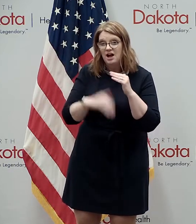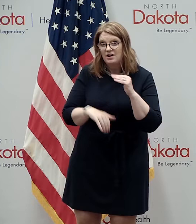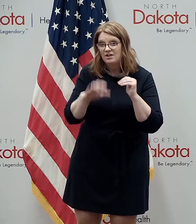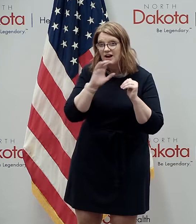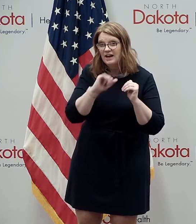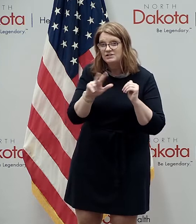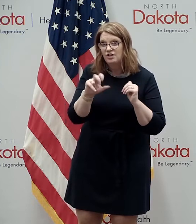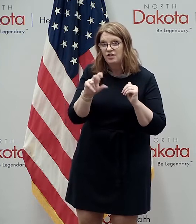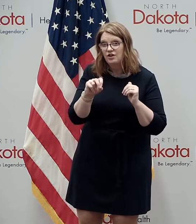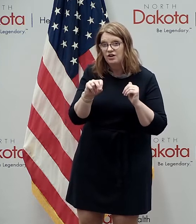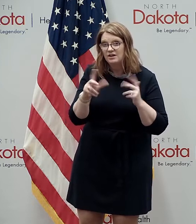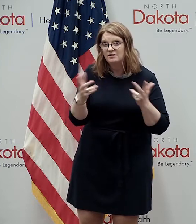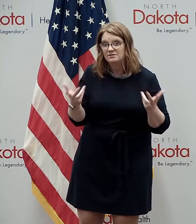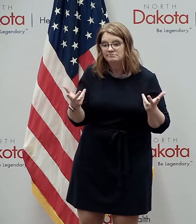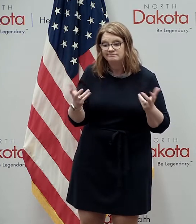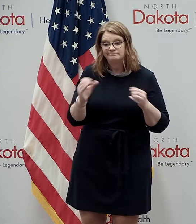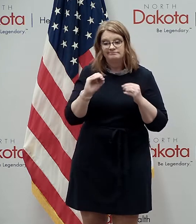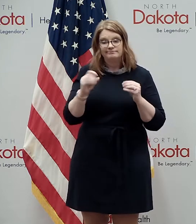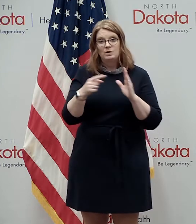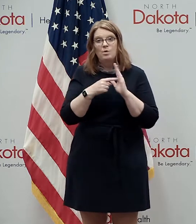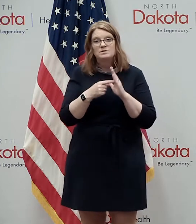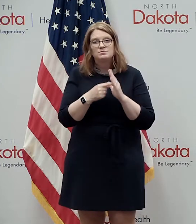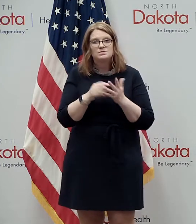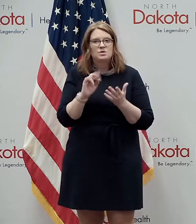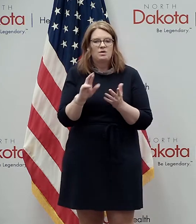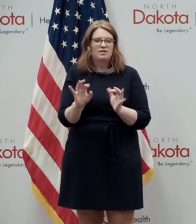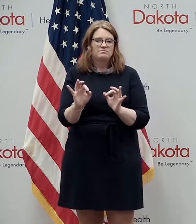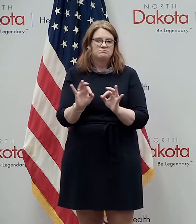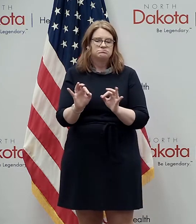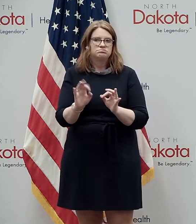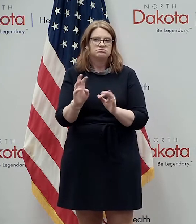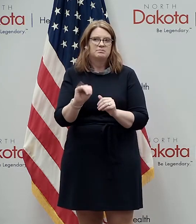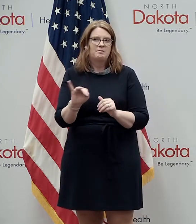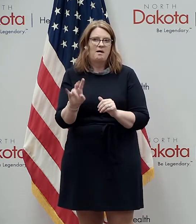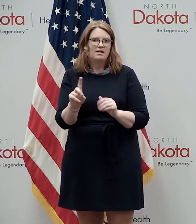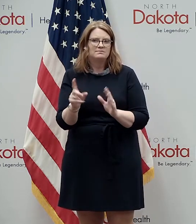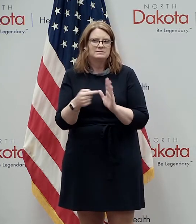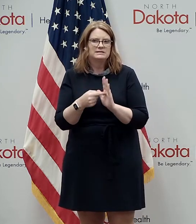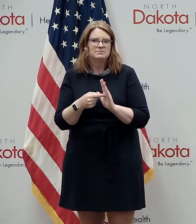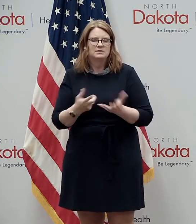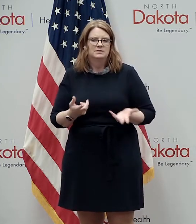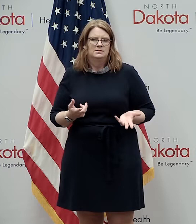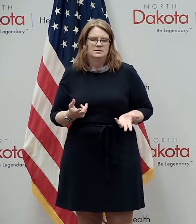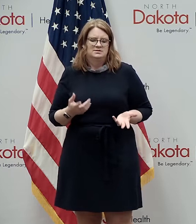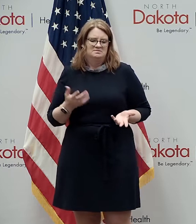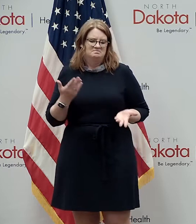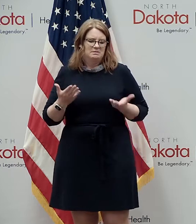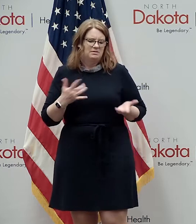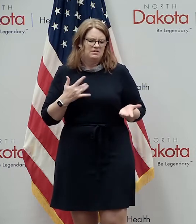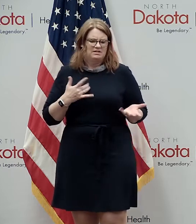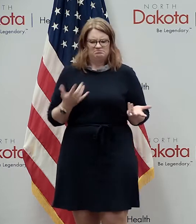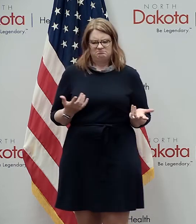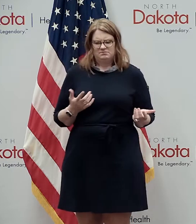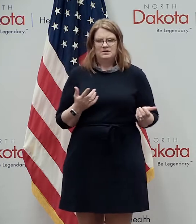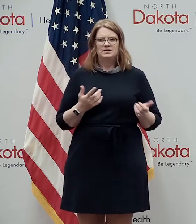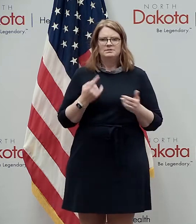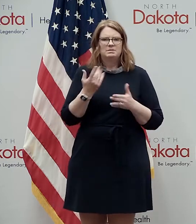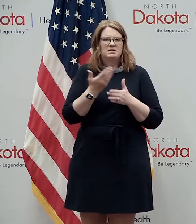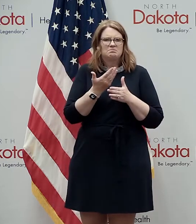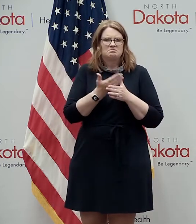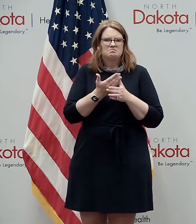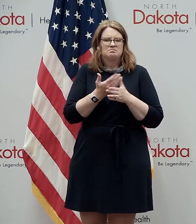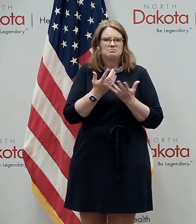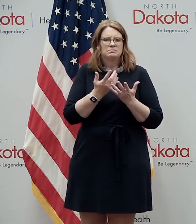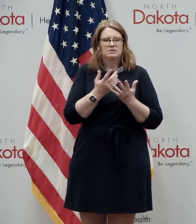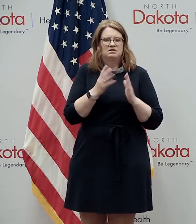may have no symptoms or mild symptoms and mild enough that they may not even feel like that they're you know have anything that would cause them to